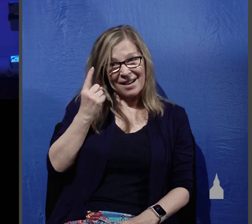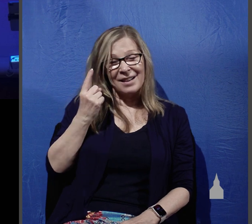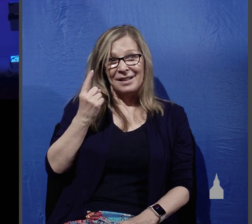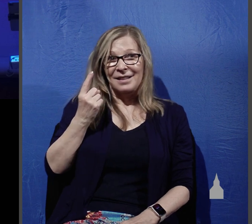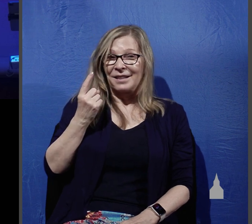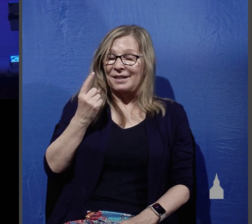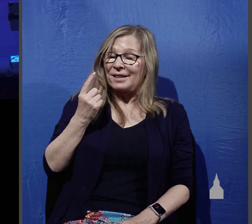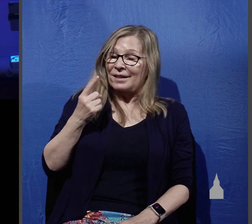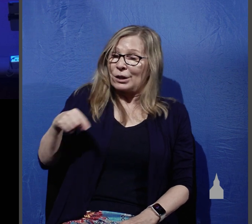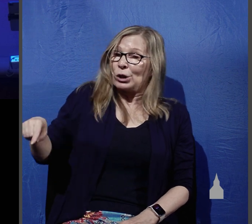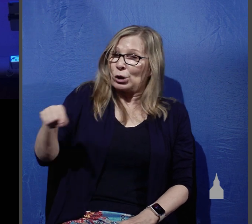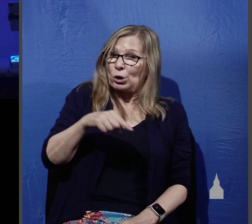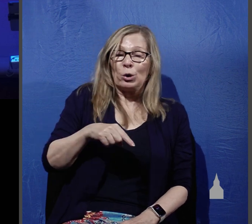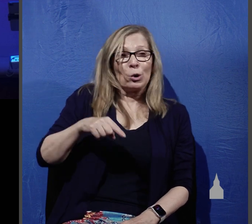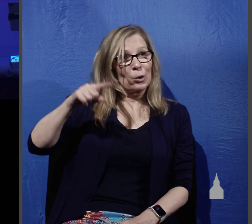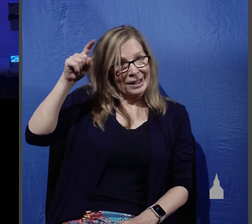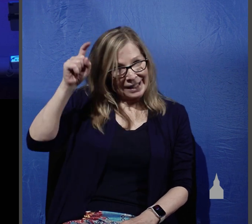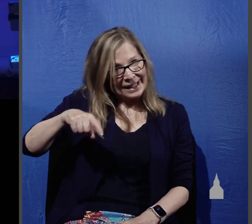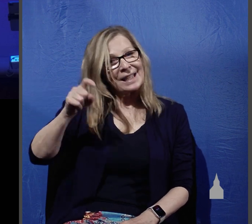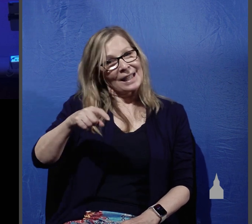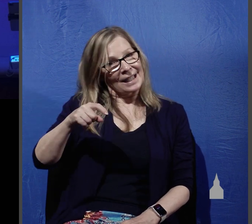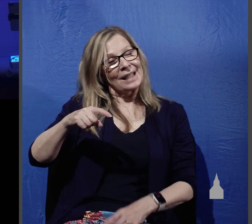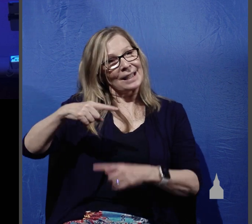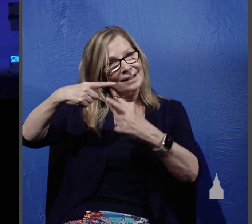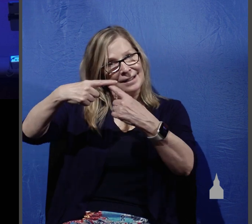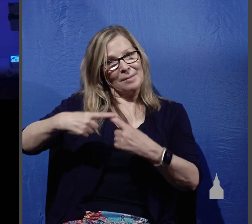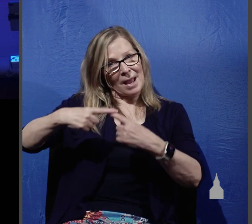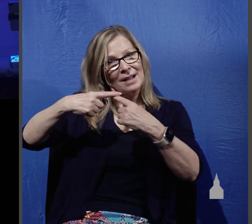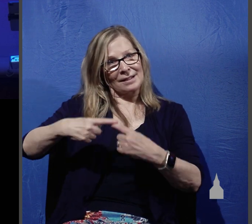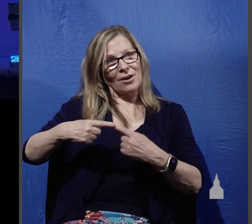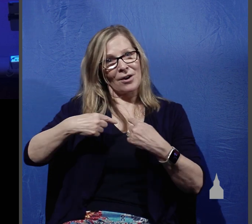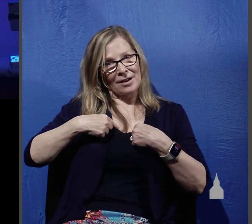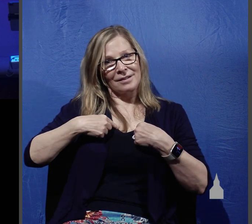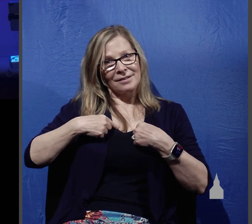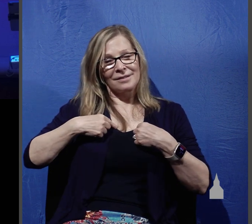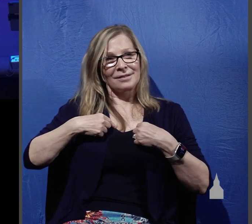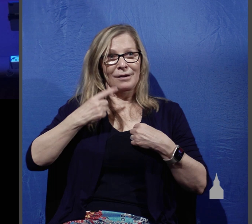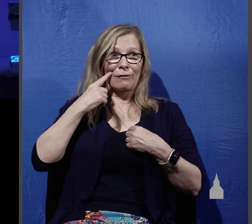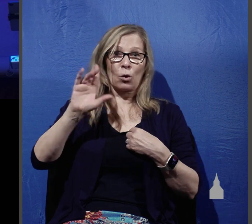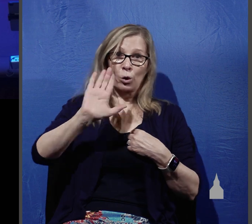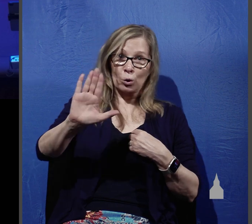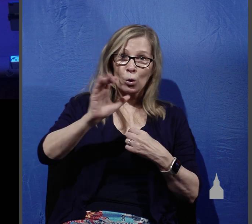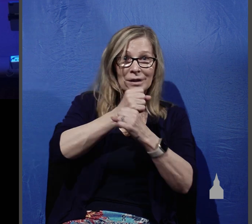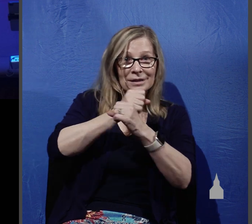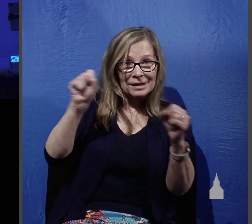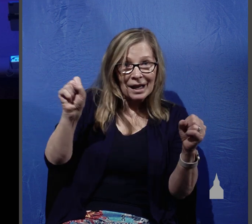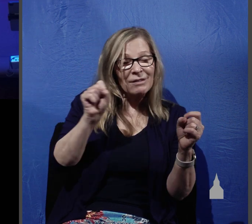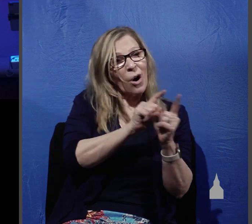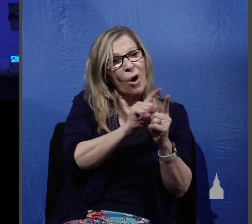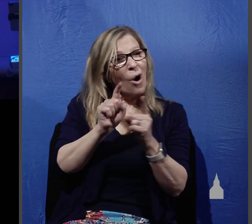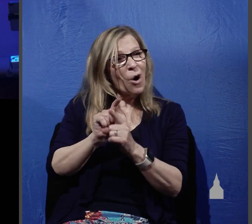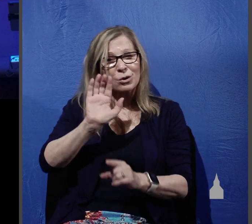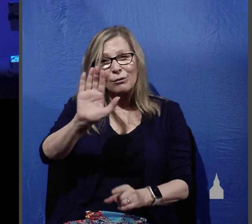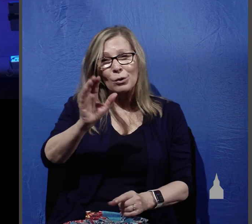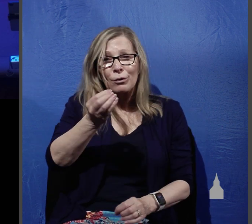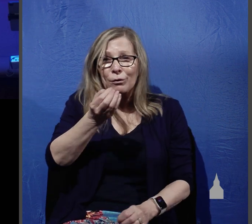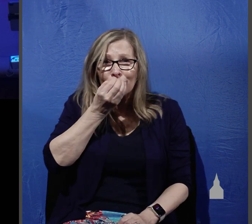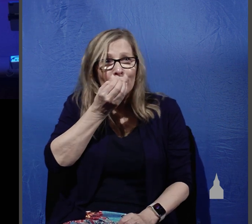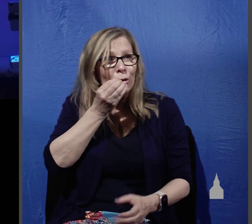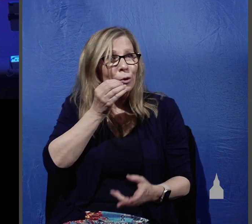they actually need to depend upon him not only for safety but also for all their sustenance all their provisions